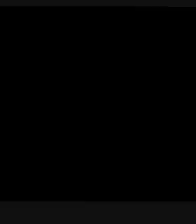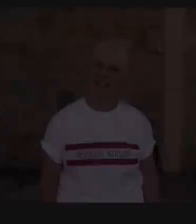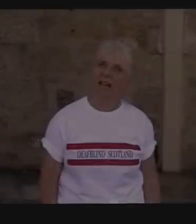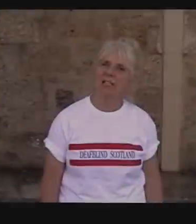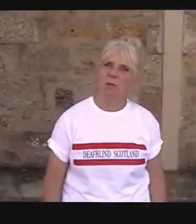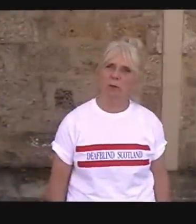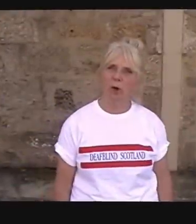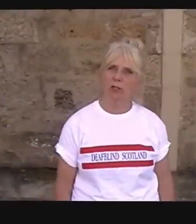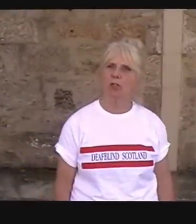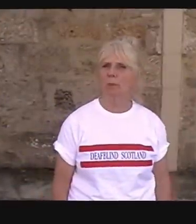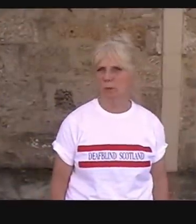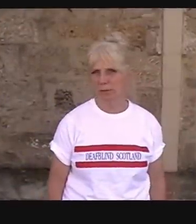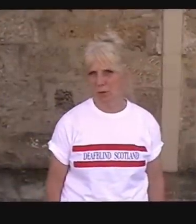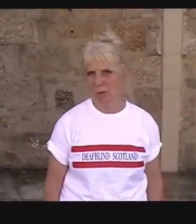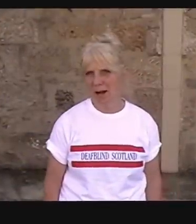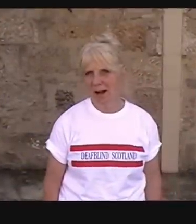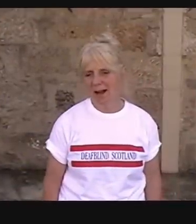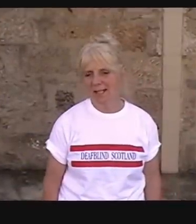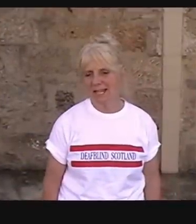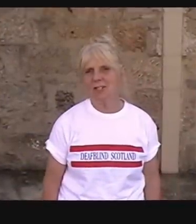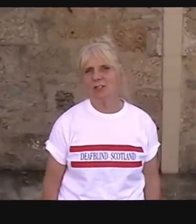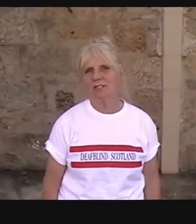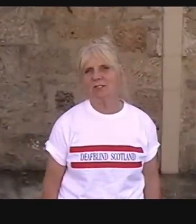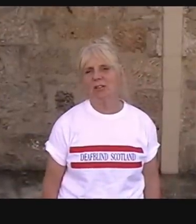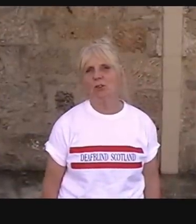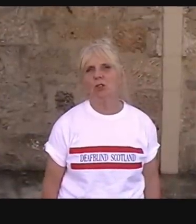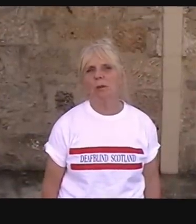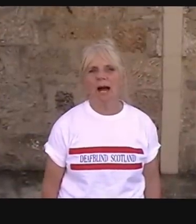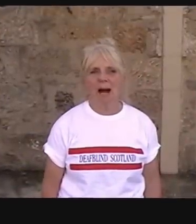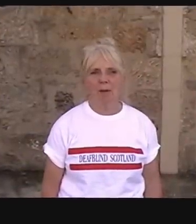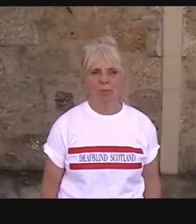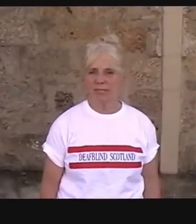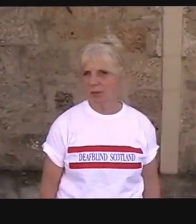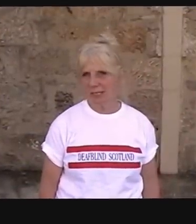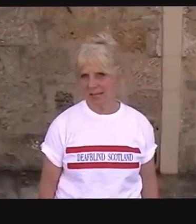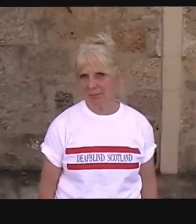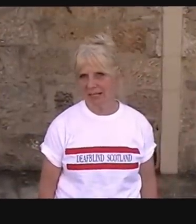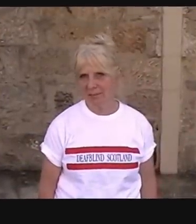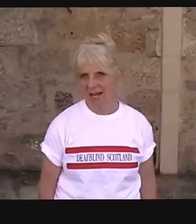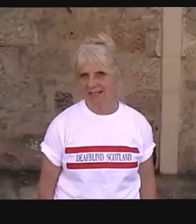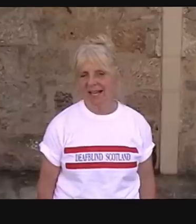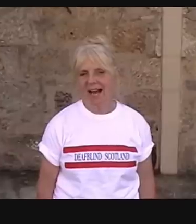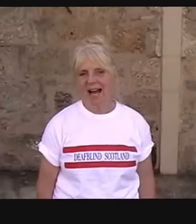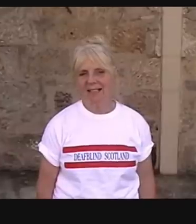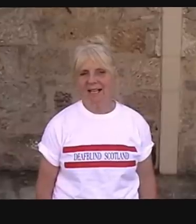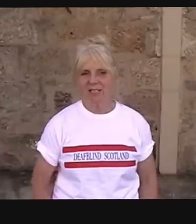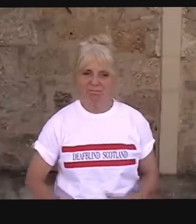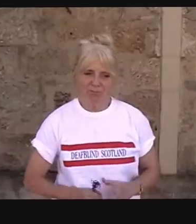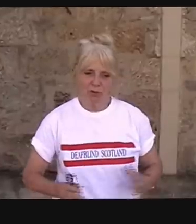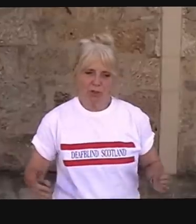Last week we got a super wee film sent to us via YouTube about a Brazilian DeafBlind man and a sort